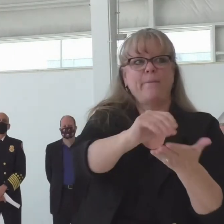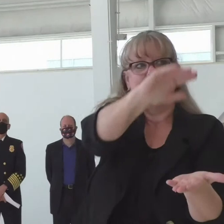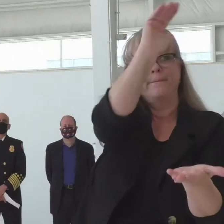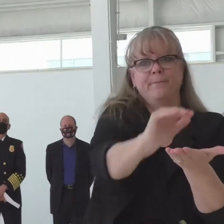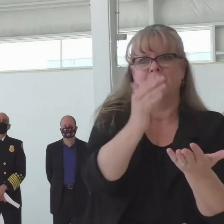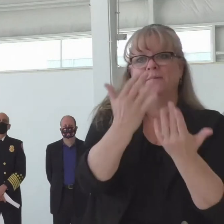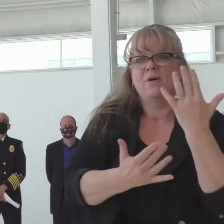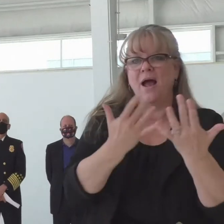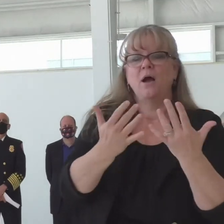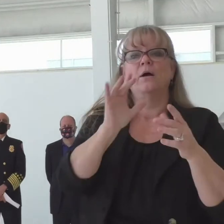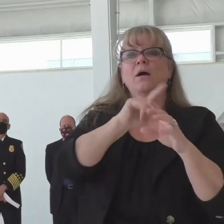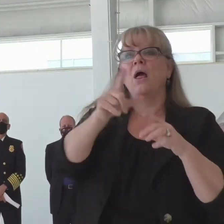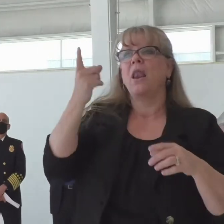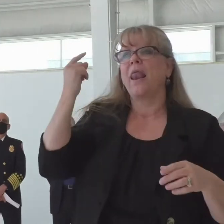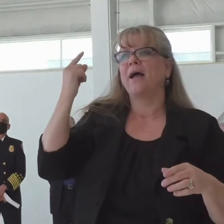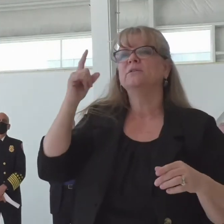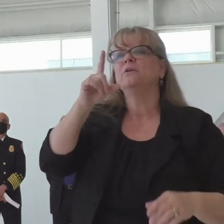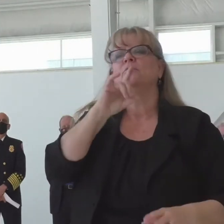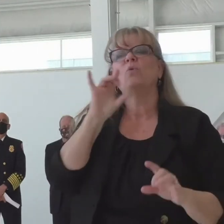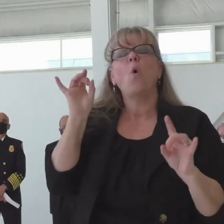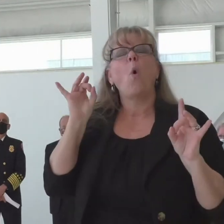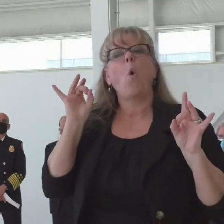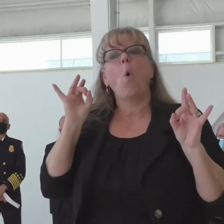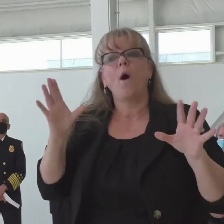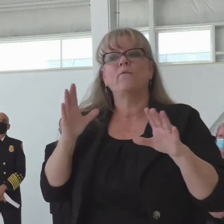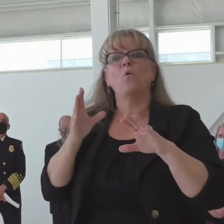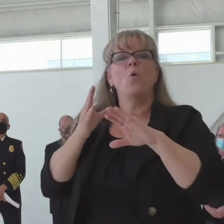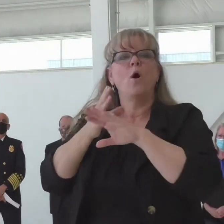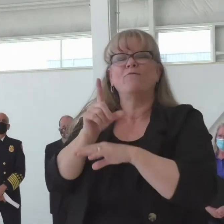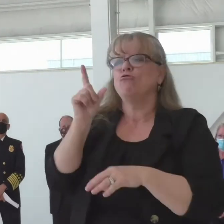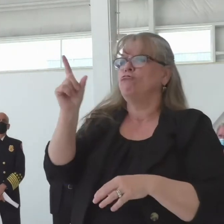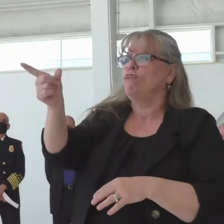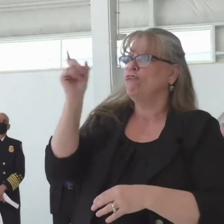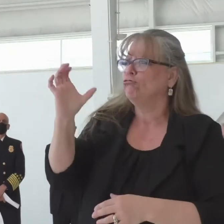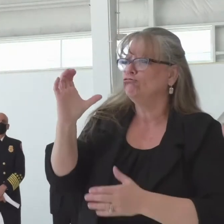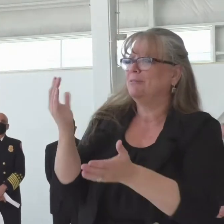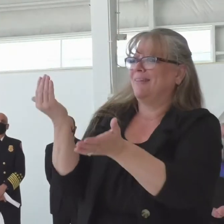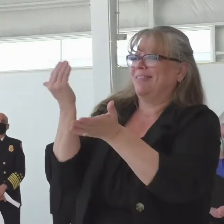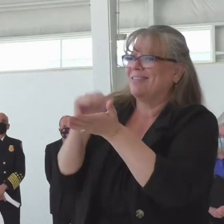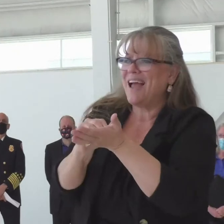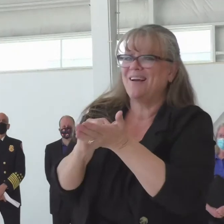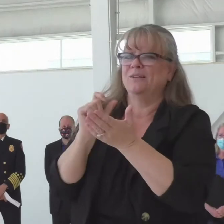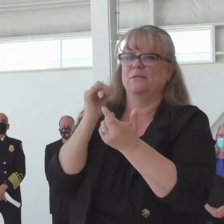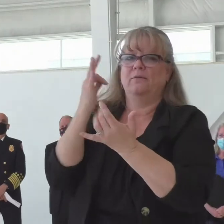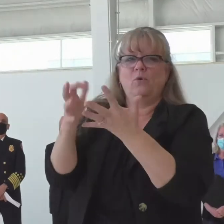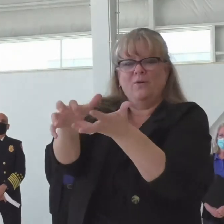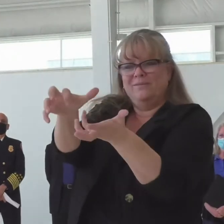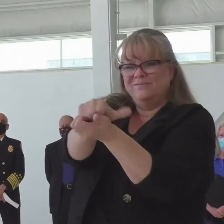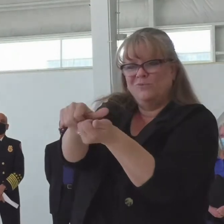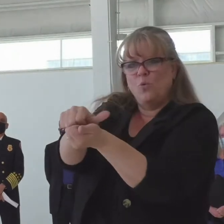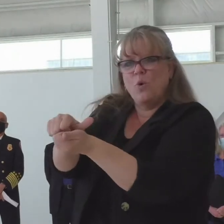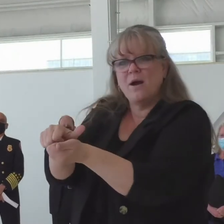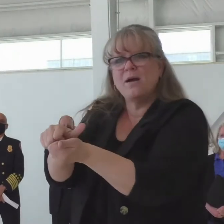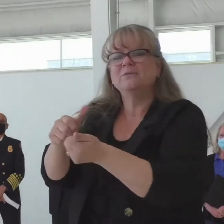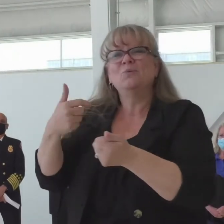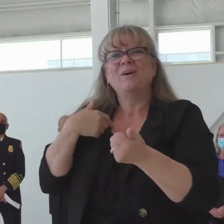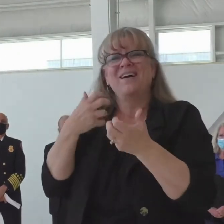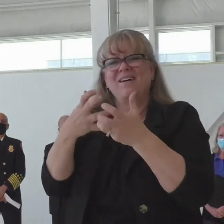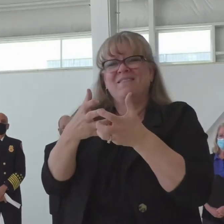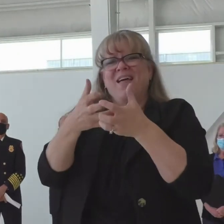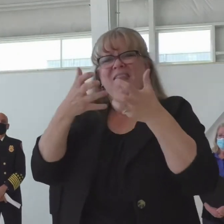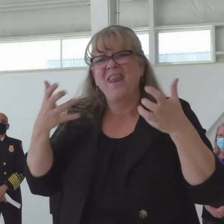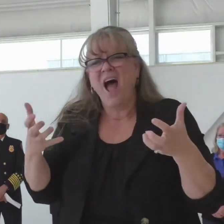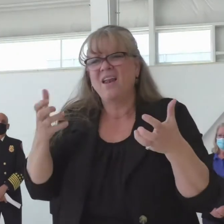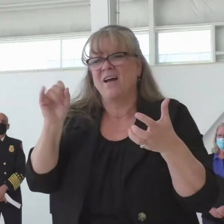season for us with over 600,000 acres burned in the state of Colorado. But we also had a lot of very, very significant wins